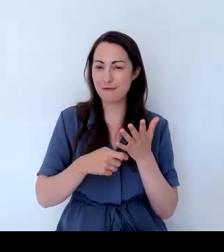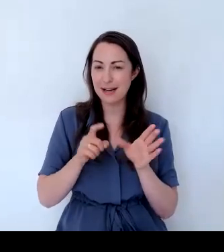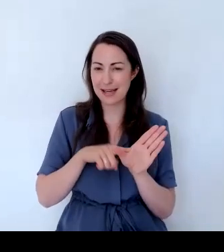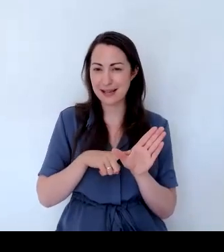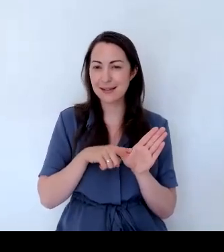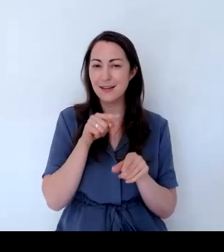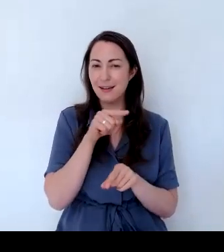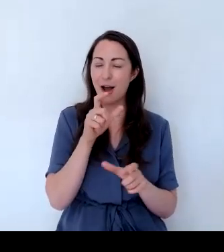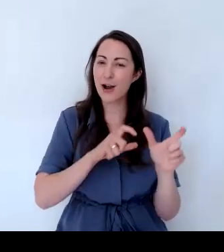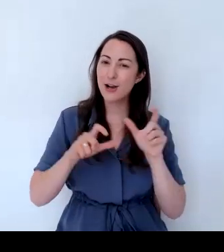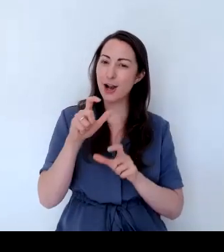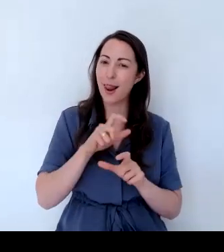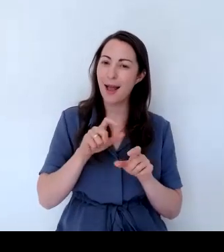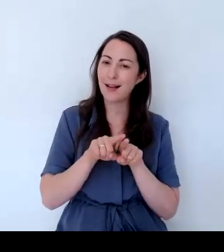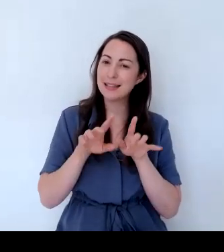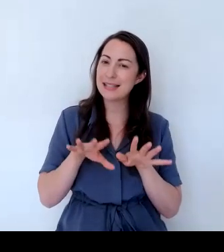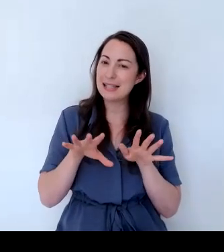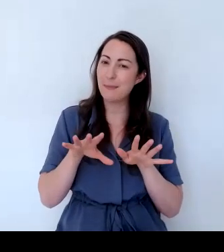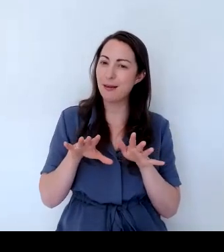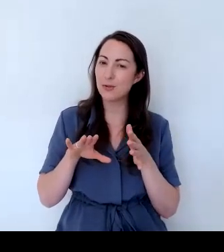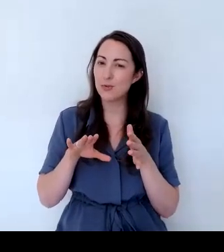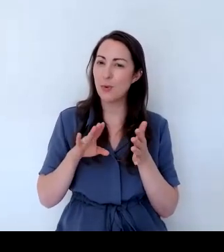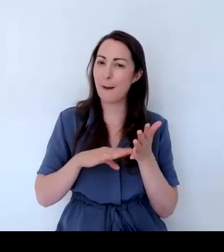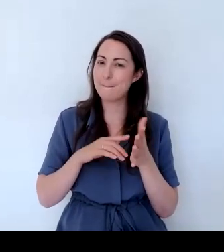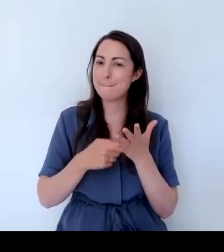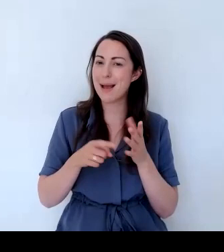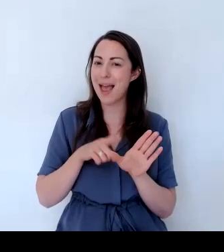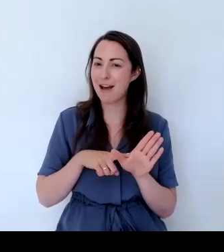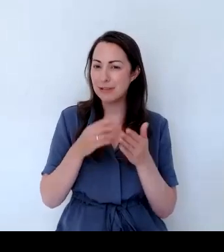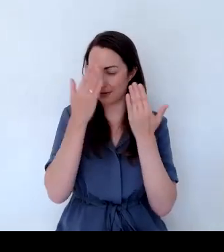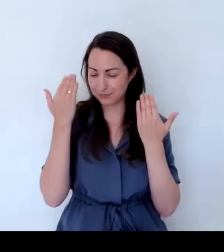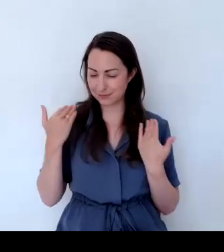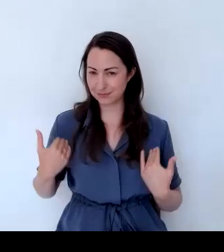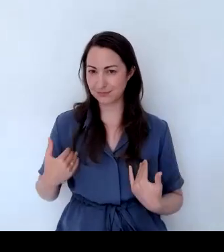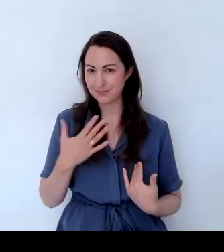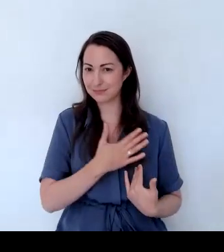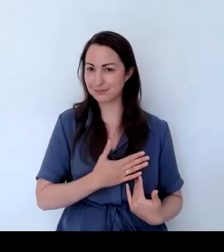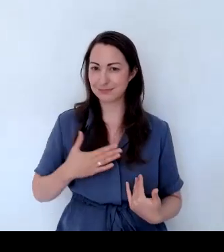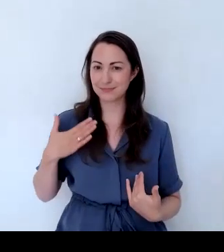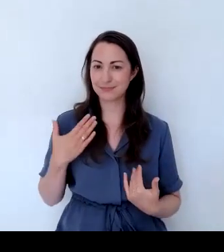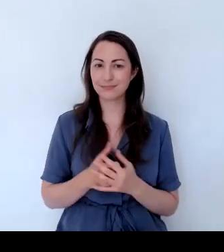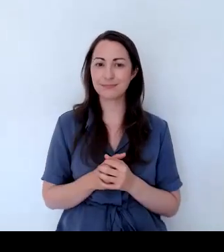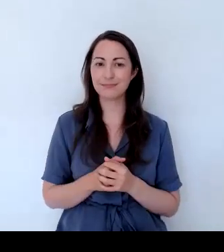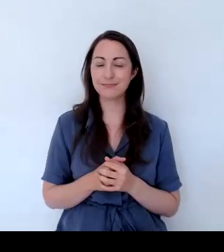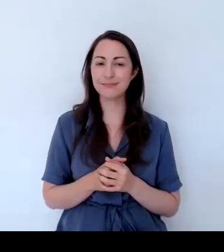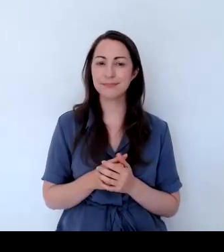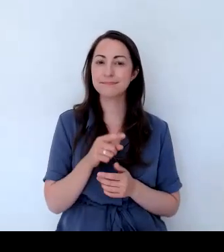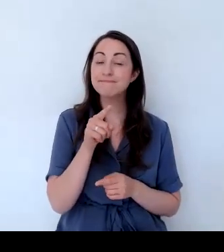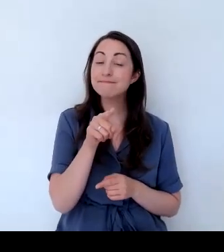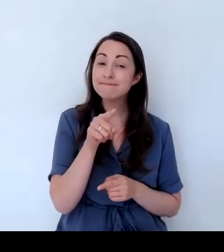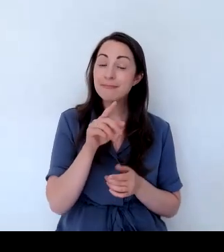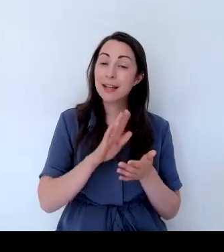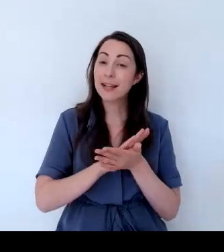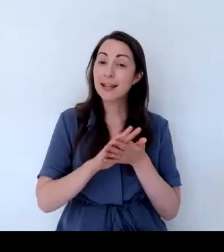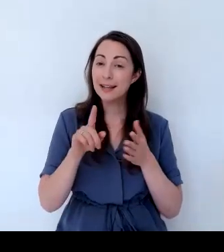if you're not sure about the colour of it. And hyssop's a similar colour, actually. It's maybe slightly darker.